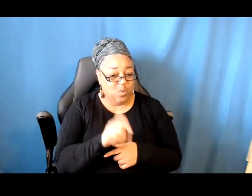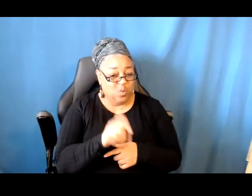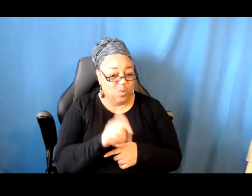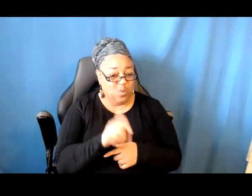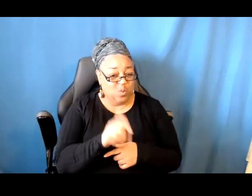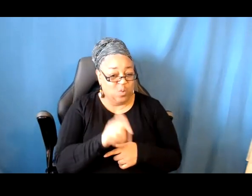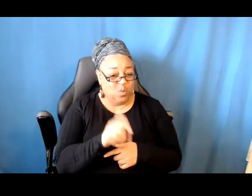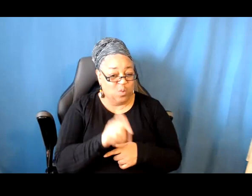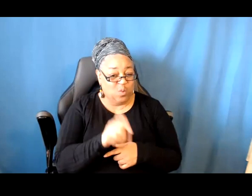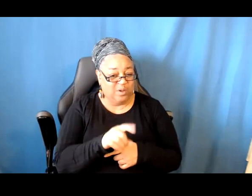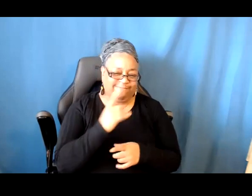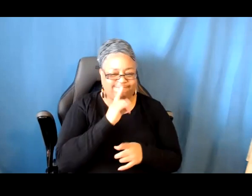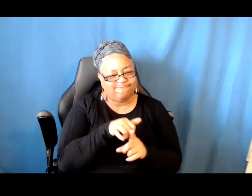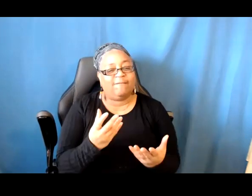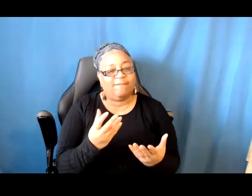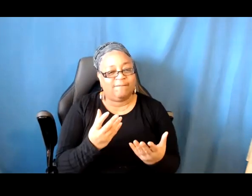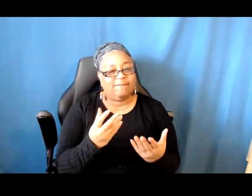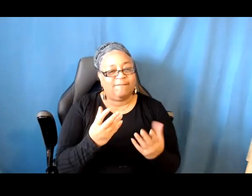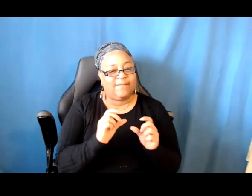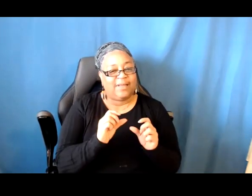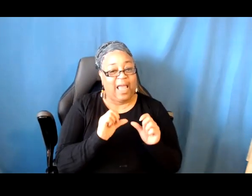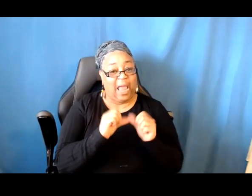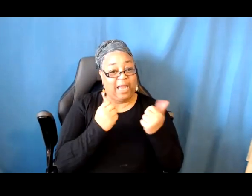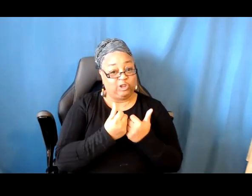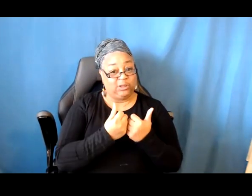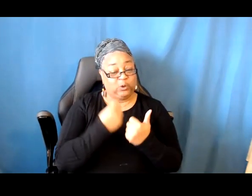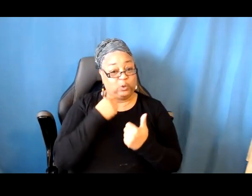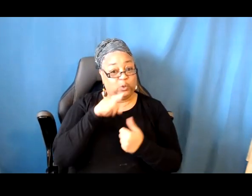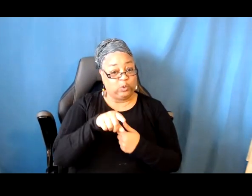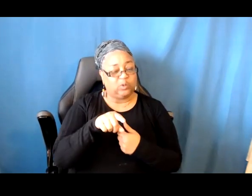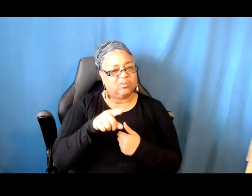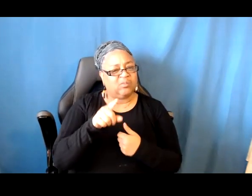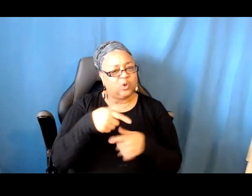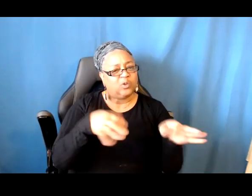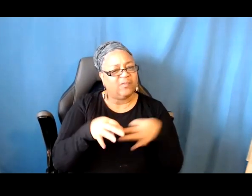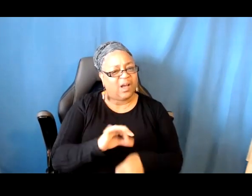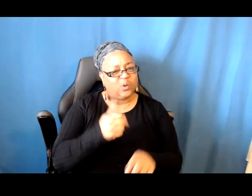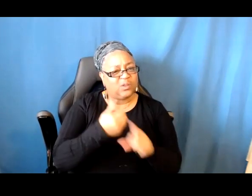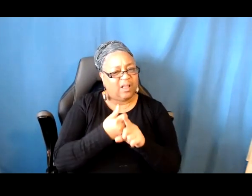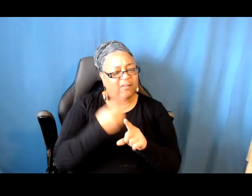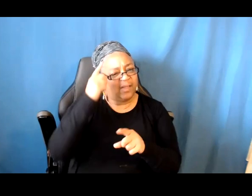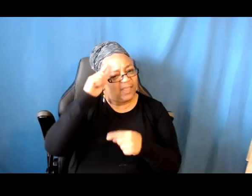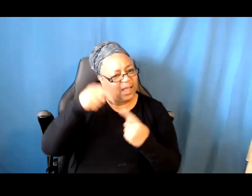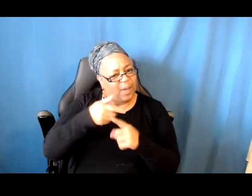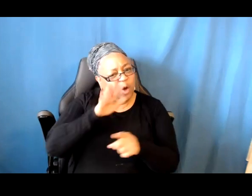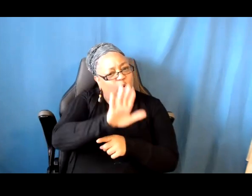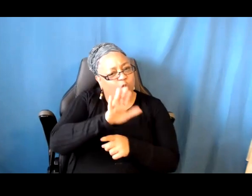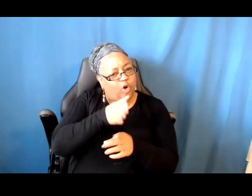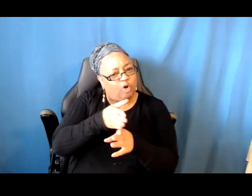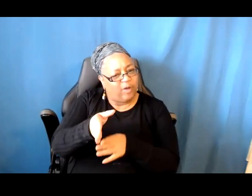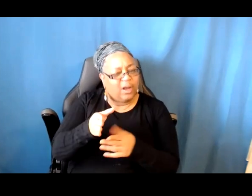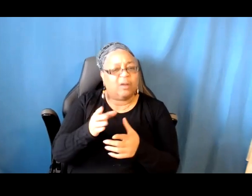you to define. Think about what you want in your career. Think about the sort of larger trajectory of where you see yourself,